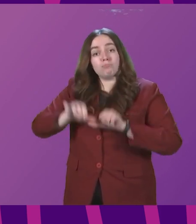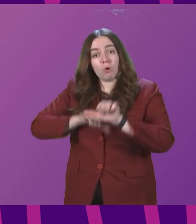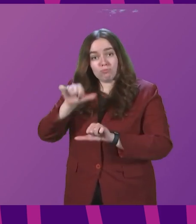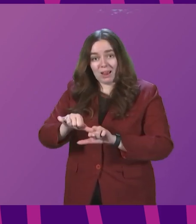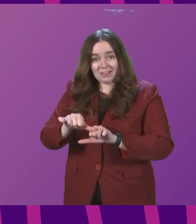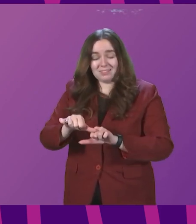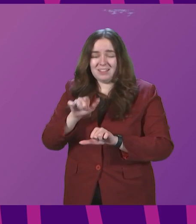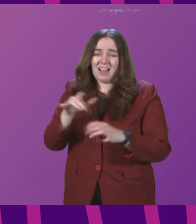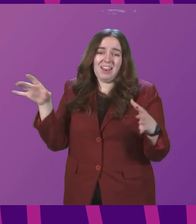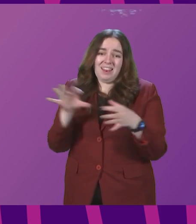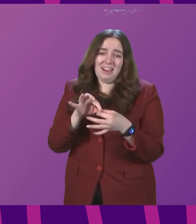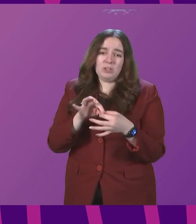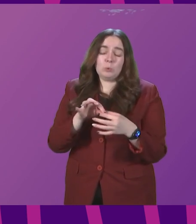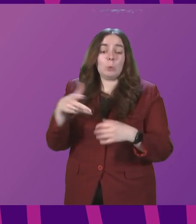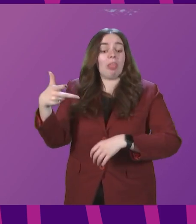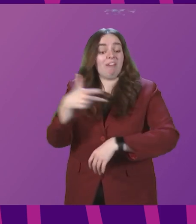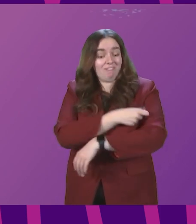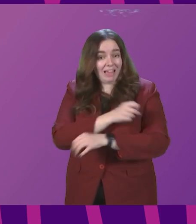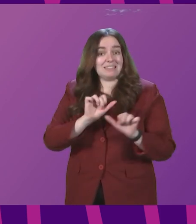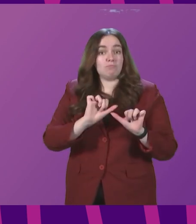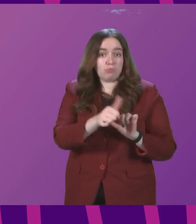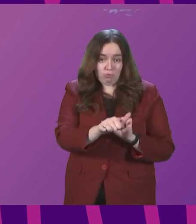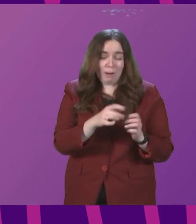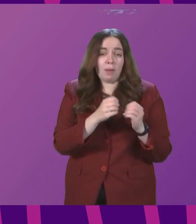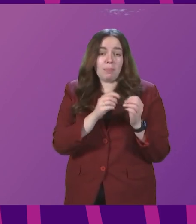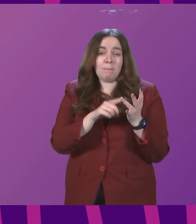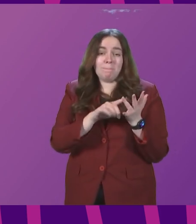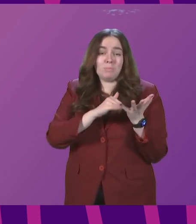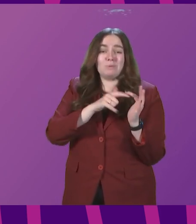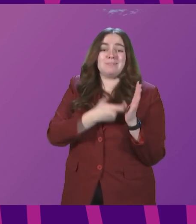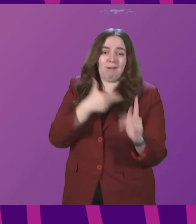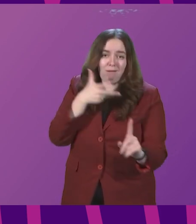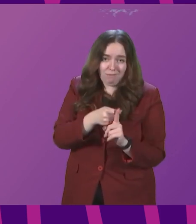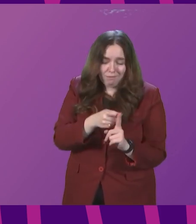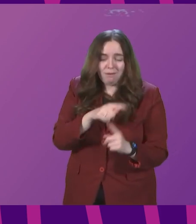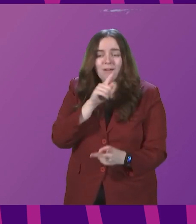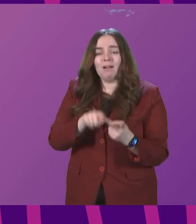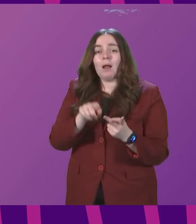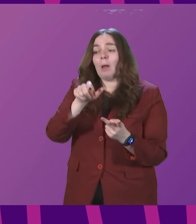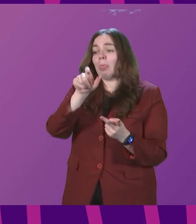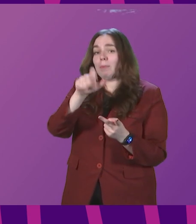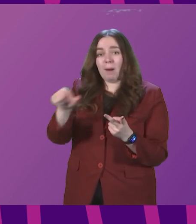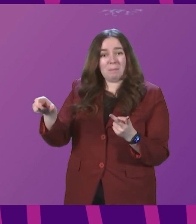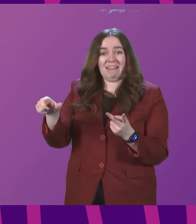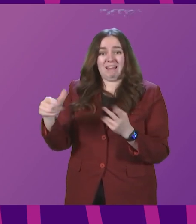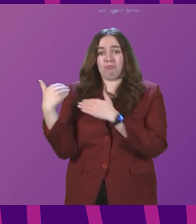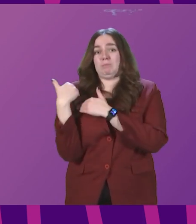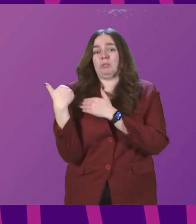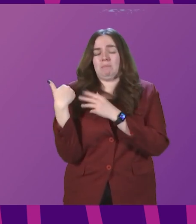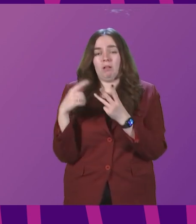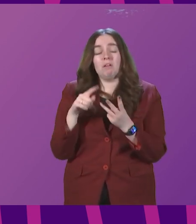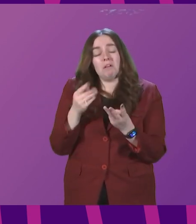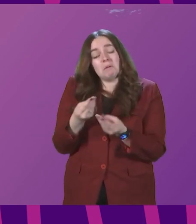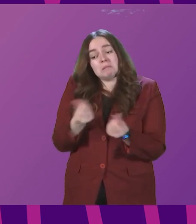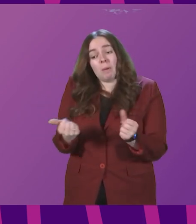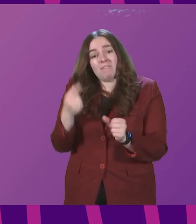down to a combination of the vaccine programme, particularly the booster delivery, the response of the public, but some of the sensible steps that have been